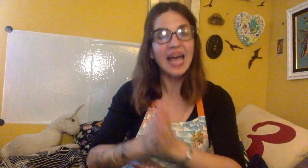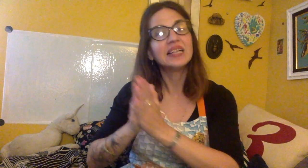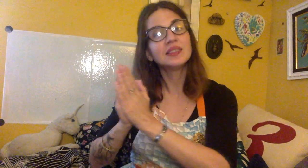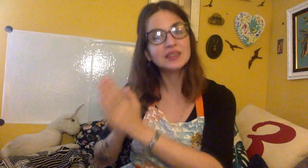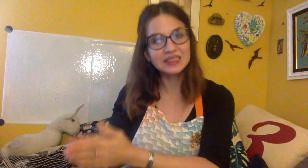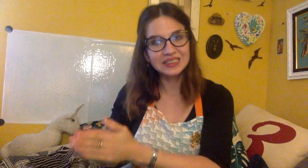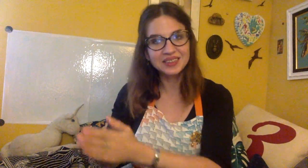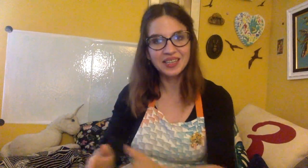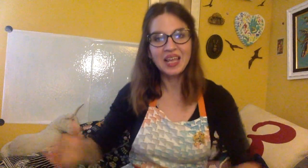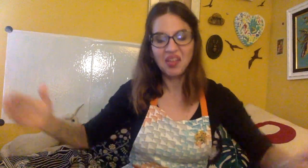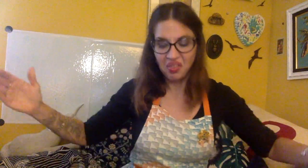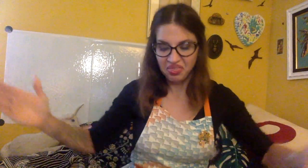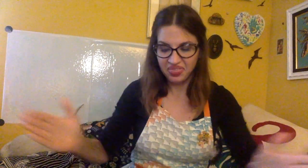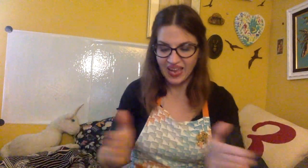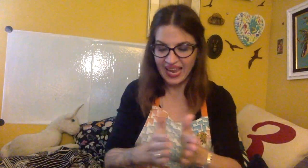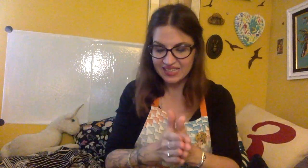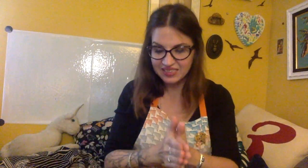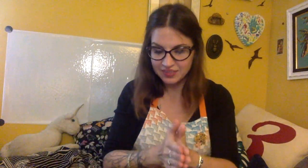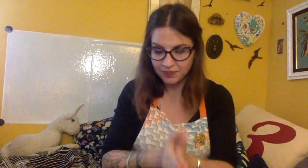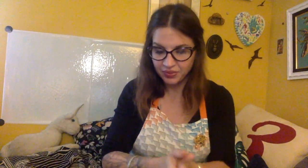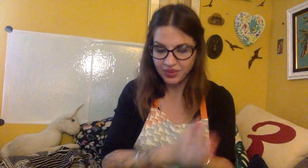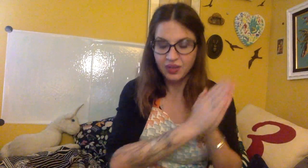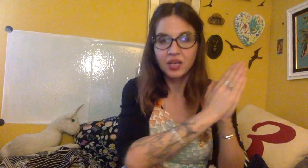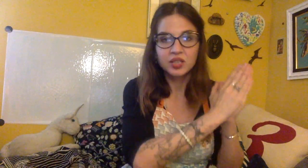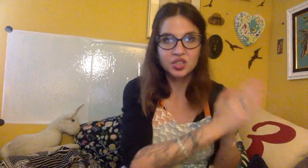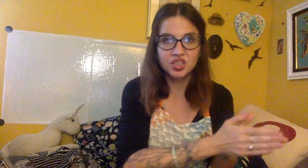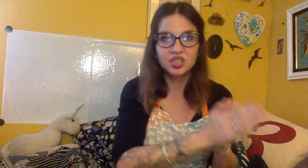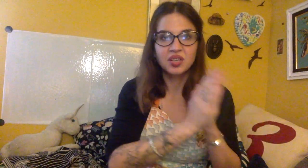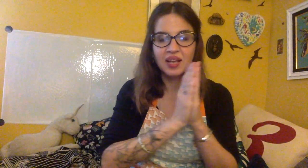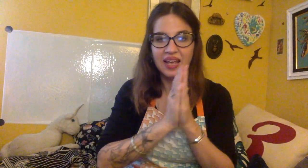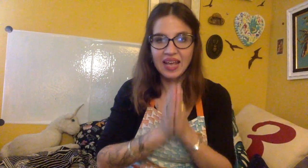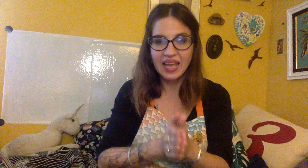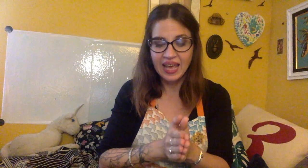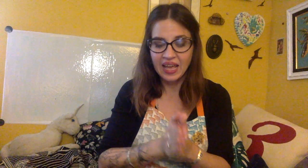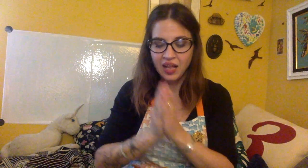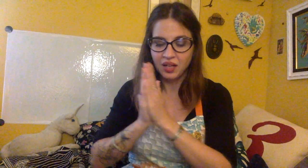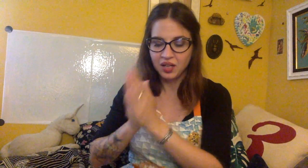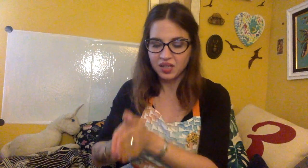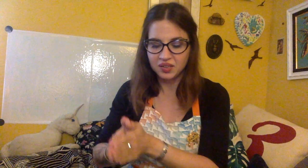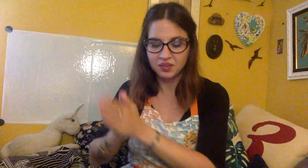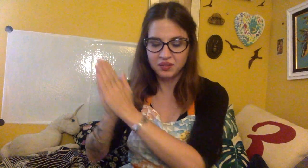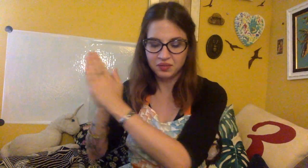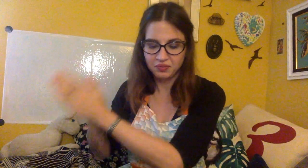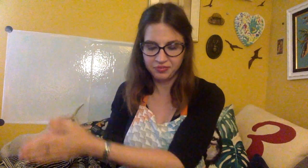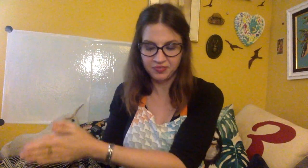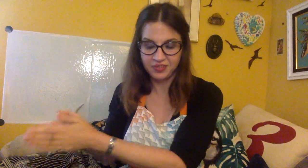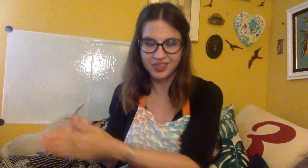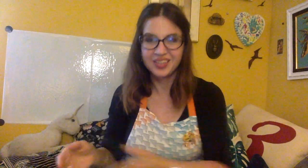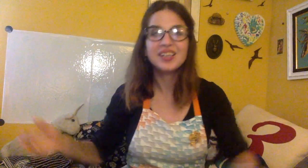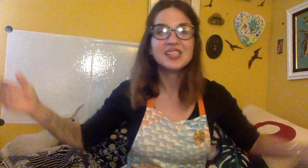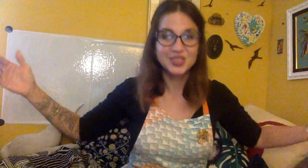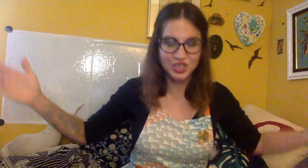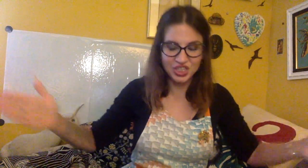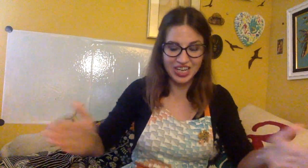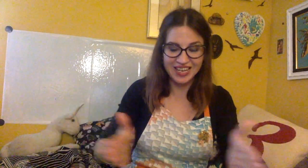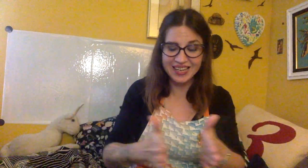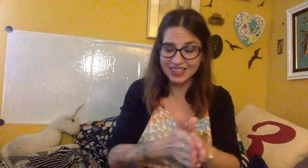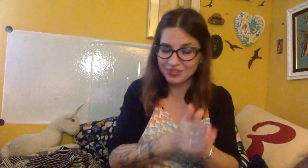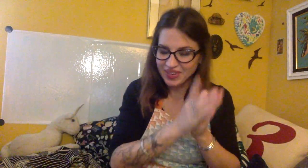that, shell, that